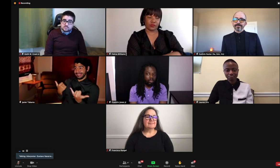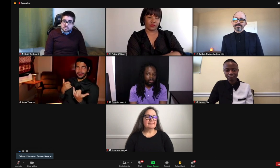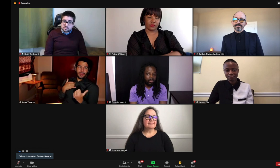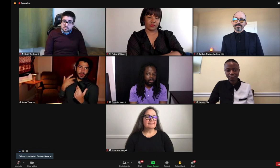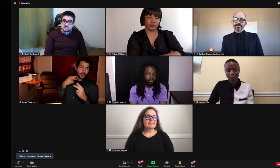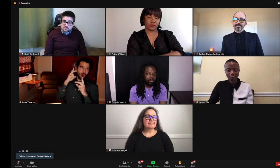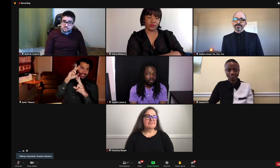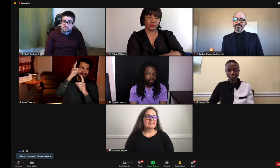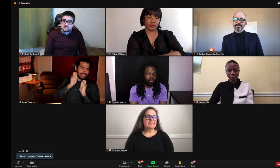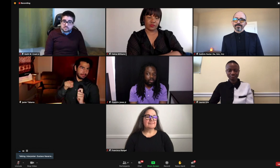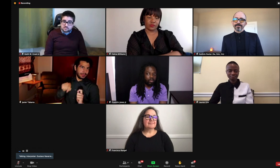available for deaf children.